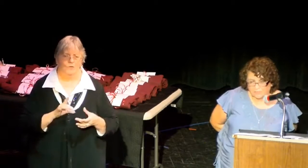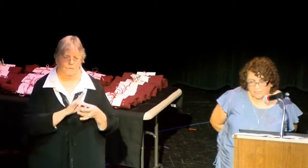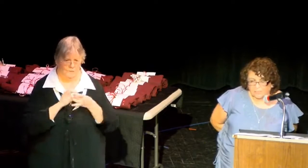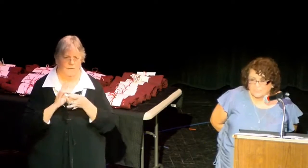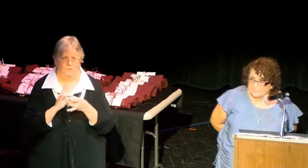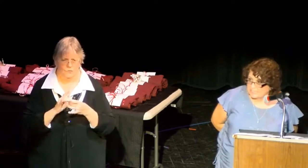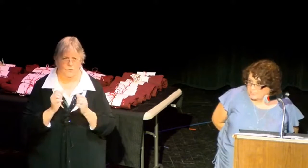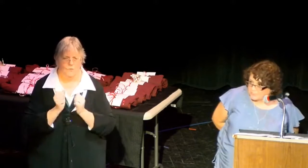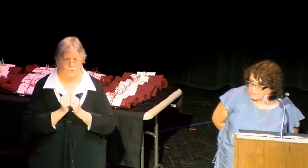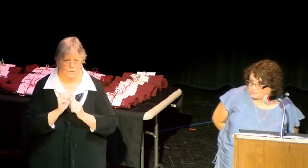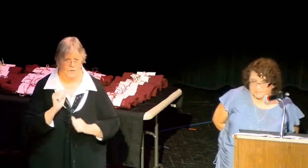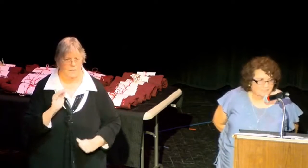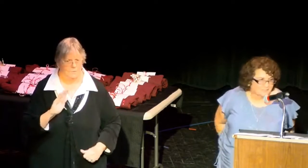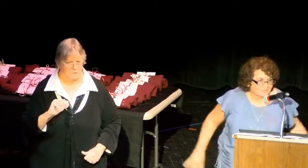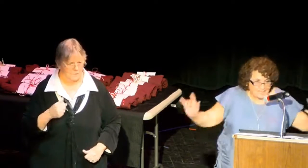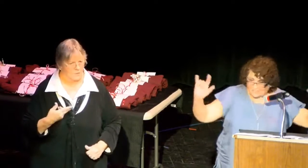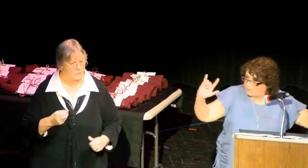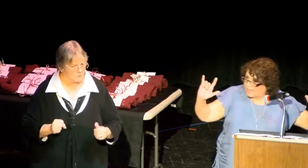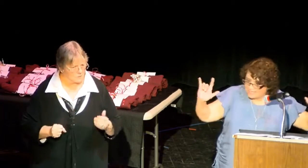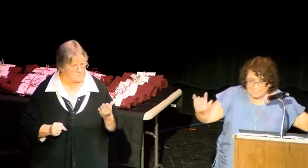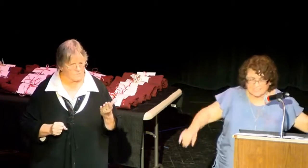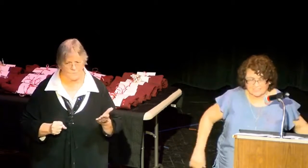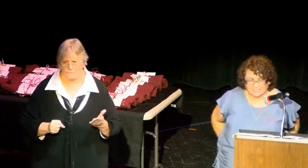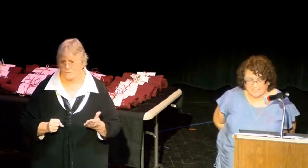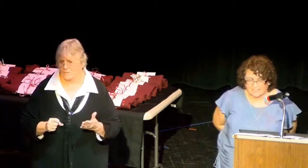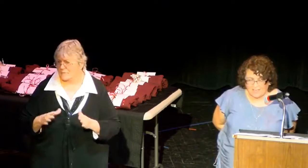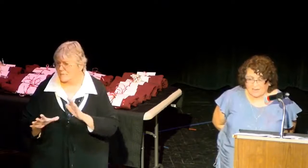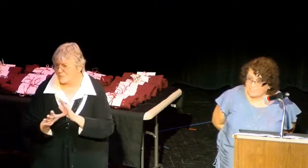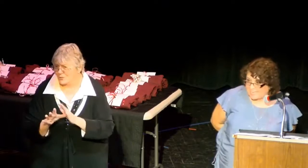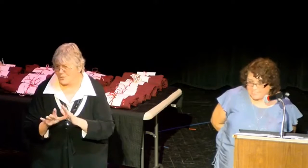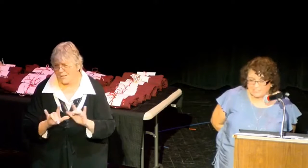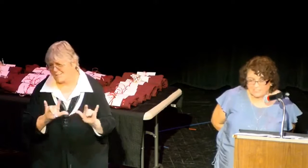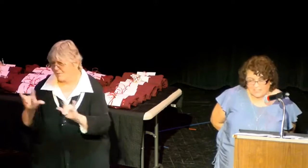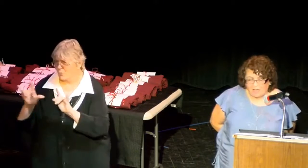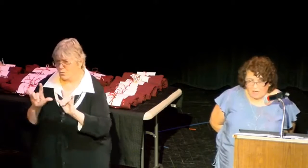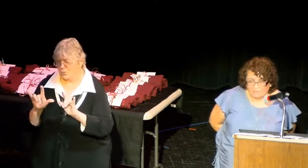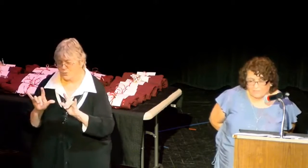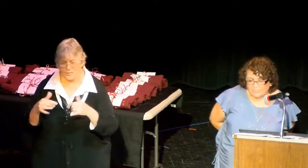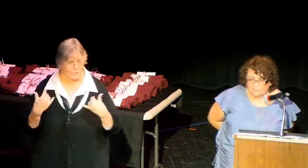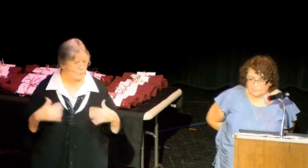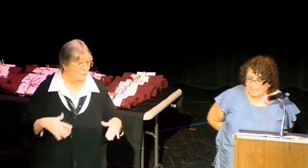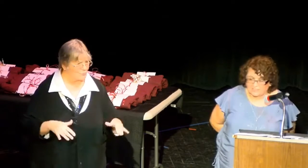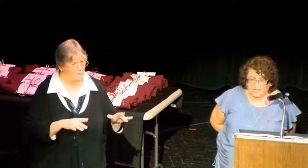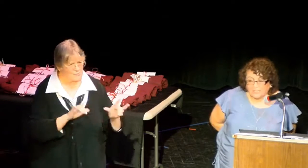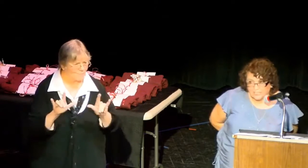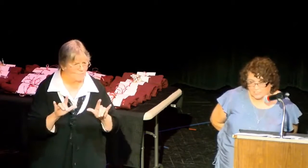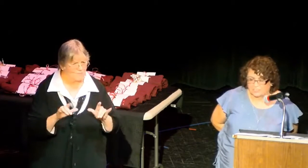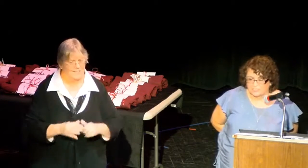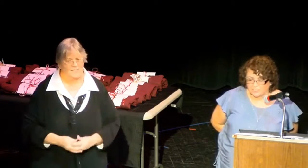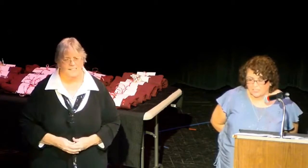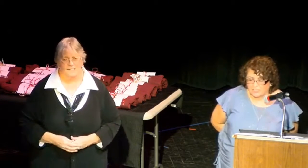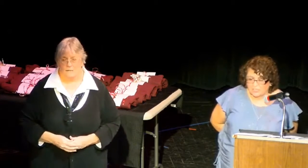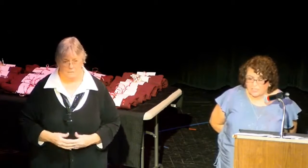other. The seniors, I love you guys, are setting off to take their